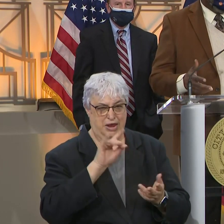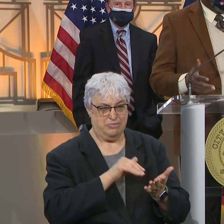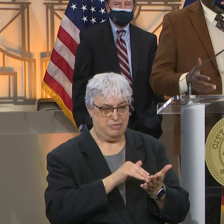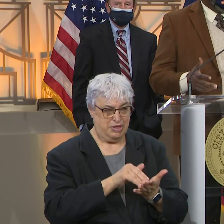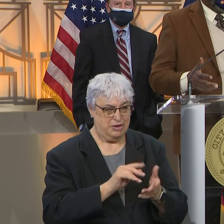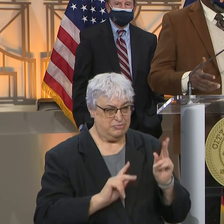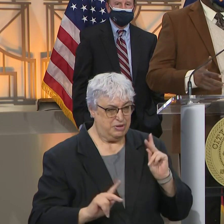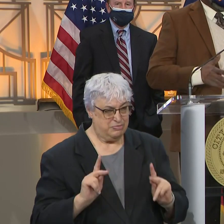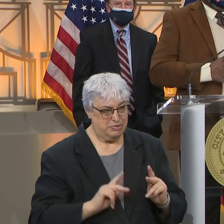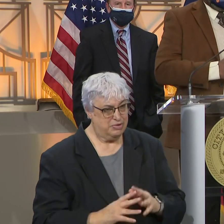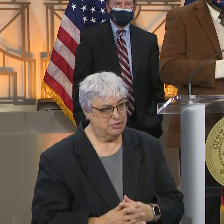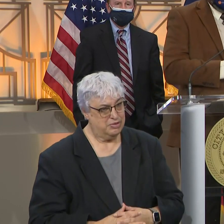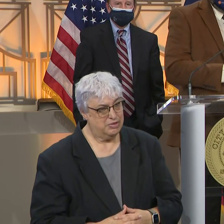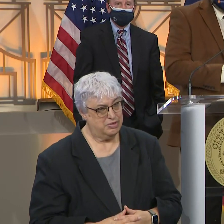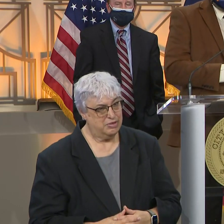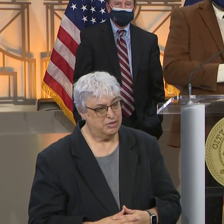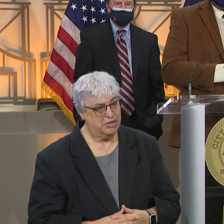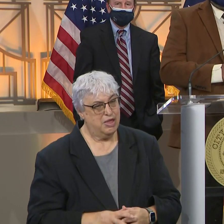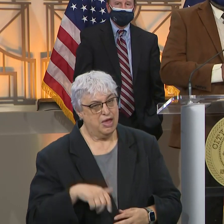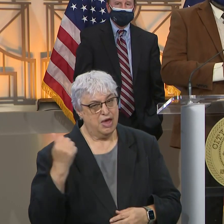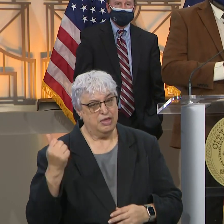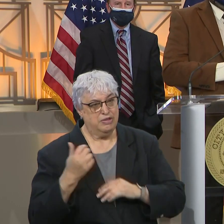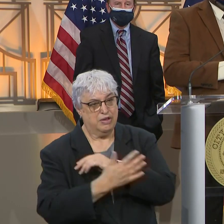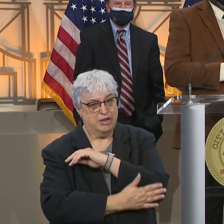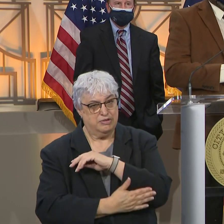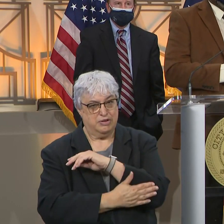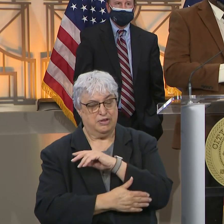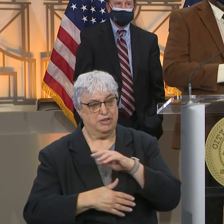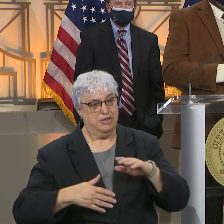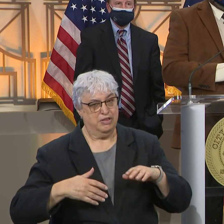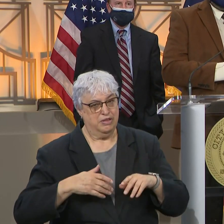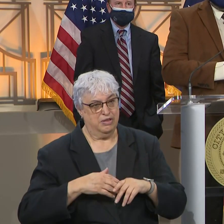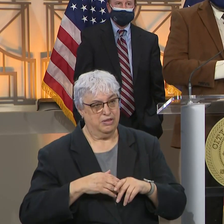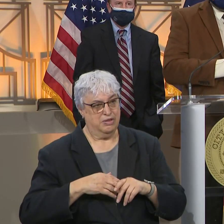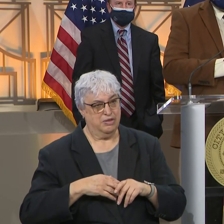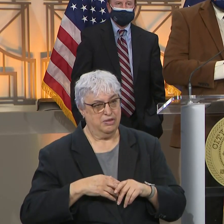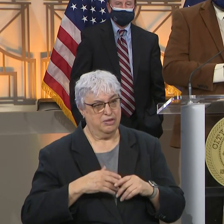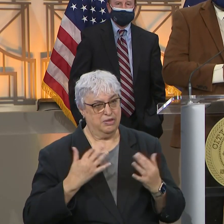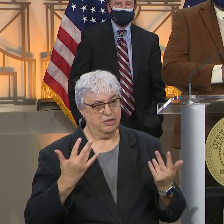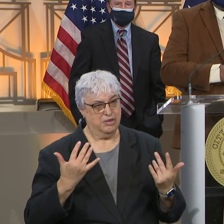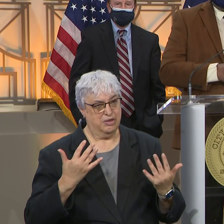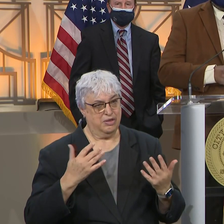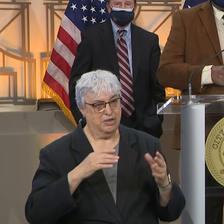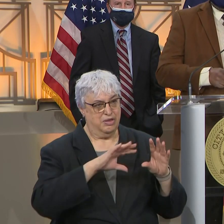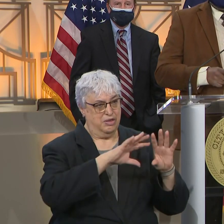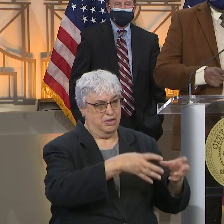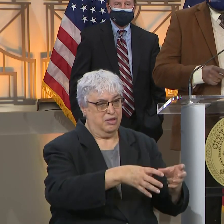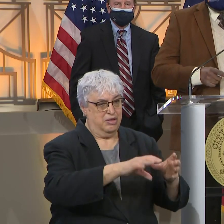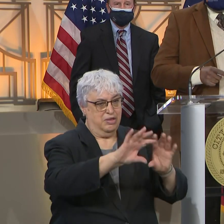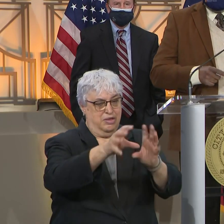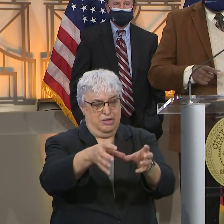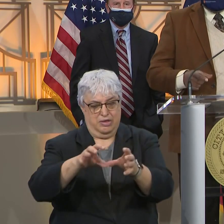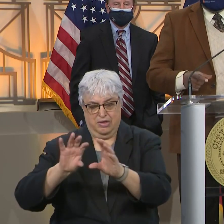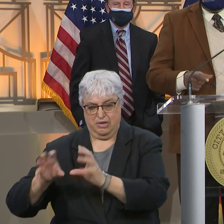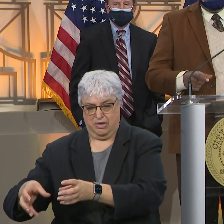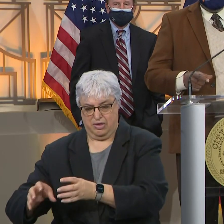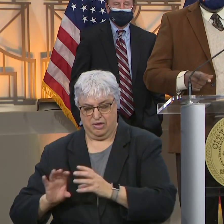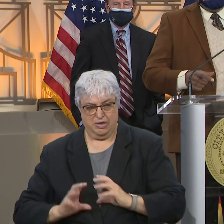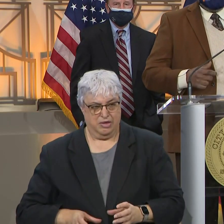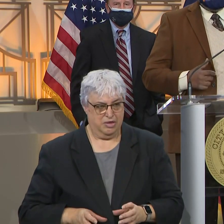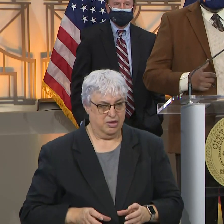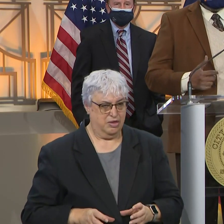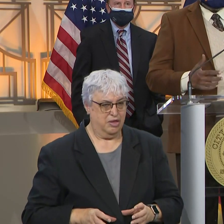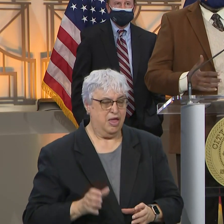people. In other parts of the country, they decided to pick sectors that they were going to vaccinate.